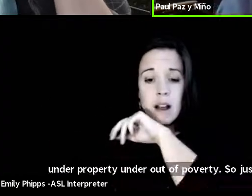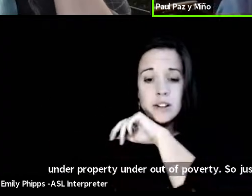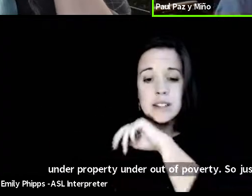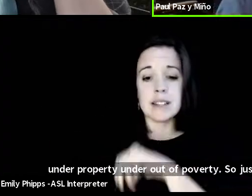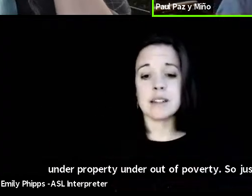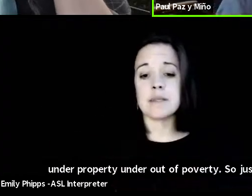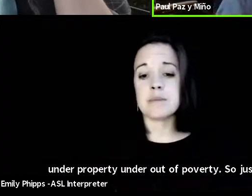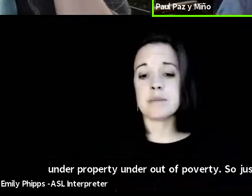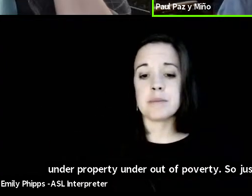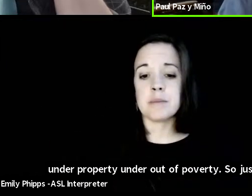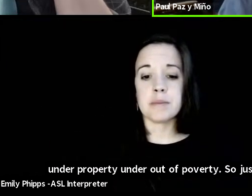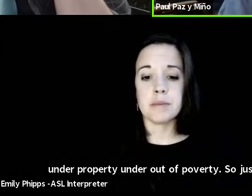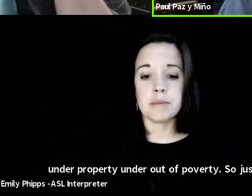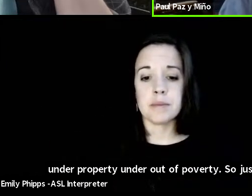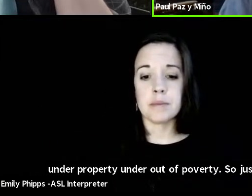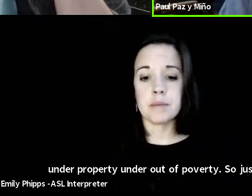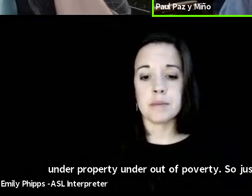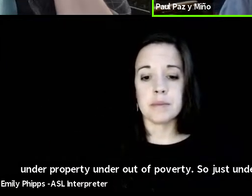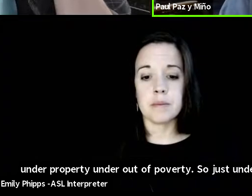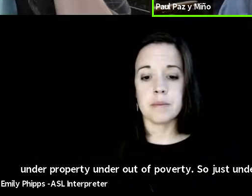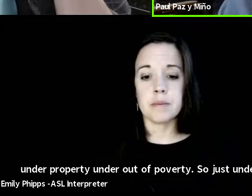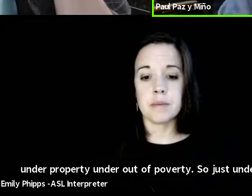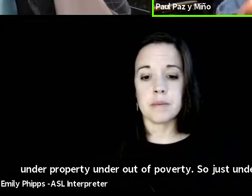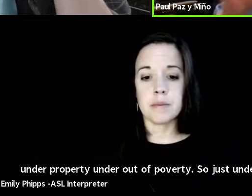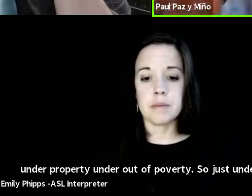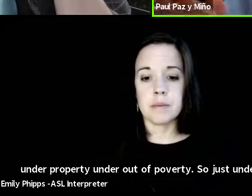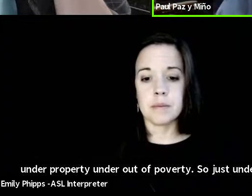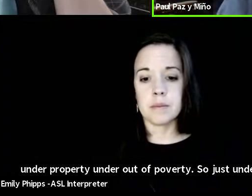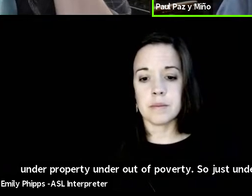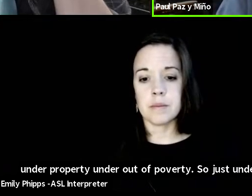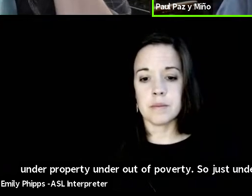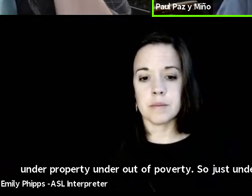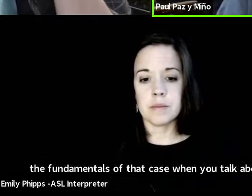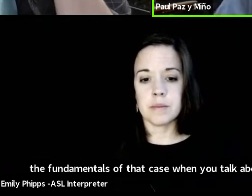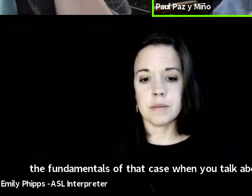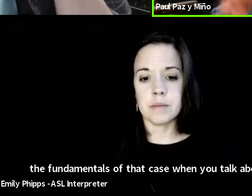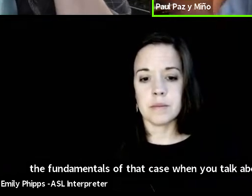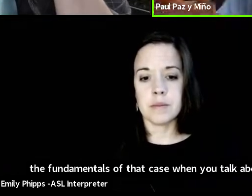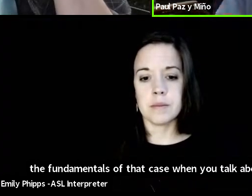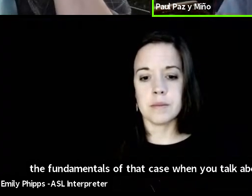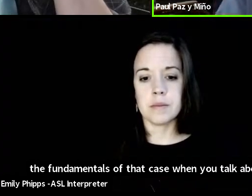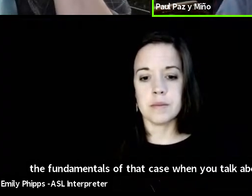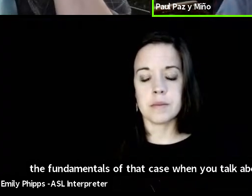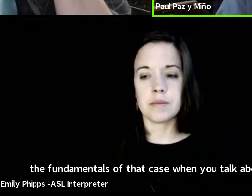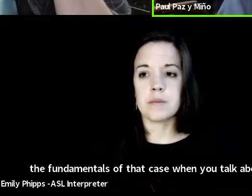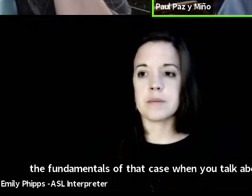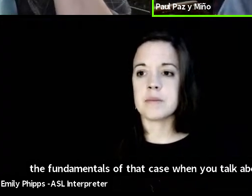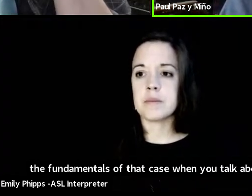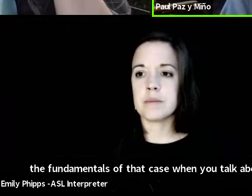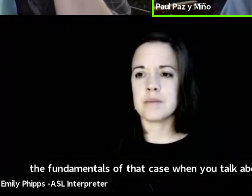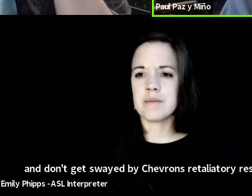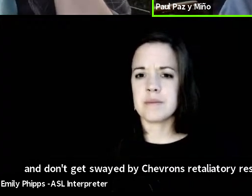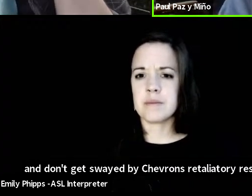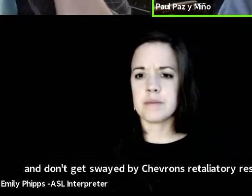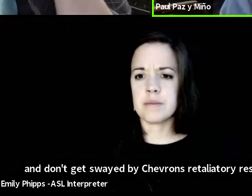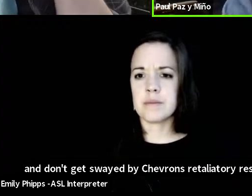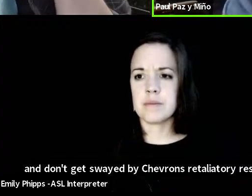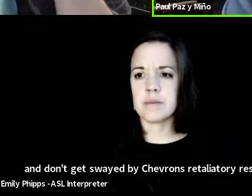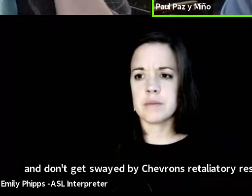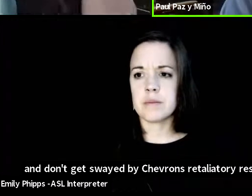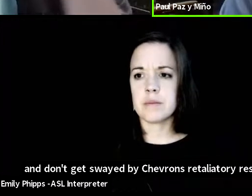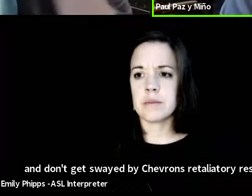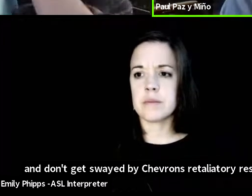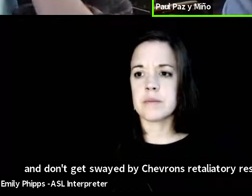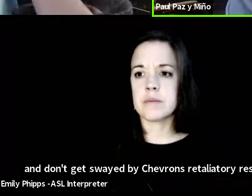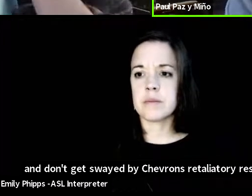understand the fundamentals of that case when you talk about it and don't get swayed by chevron's retaliatory response of saying they